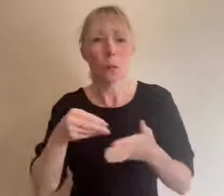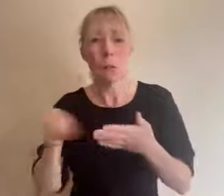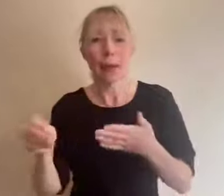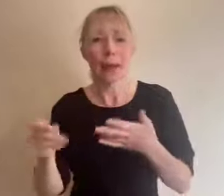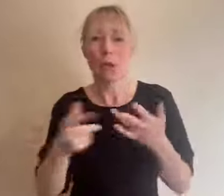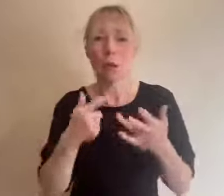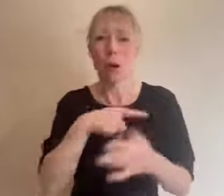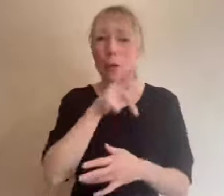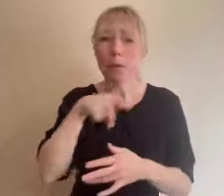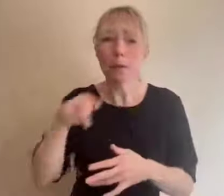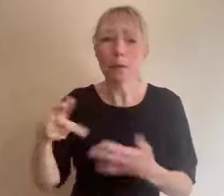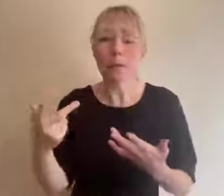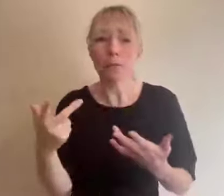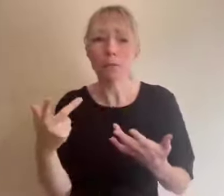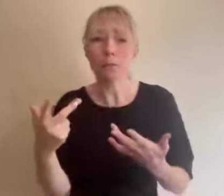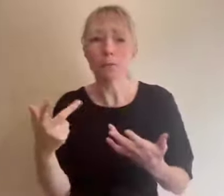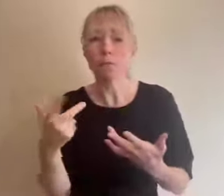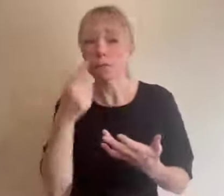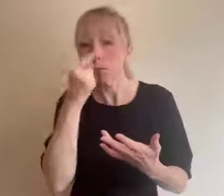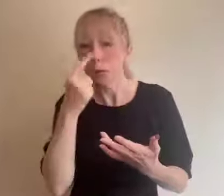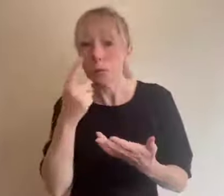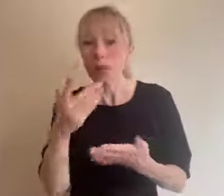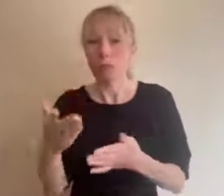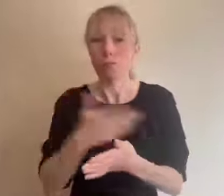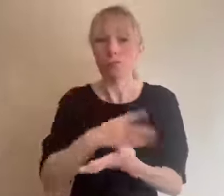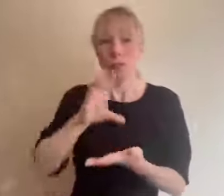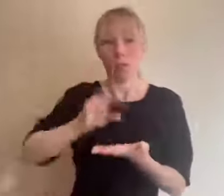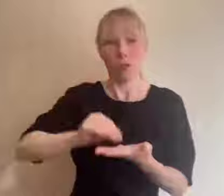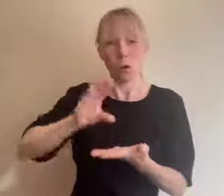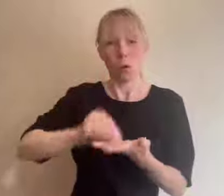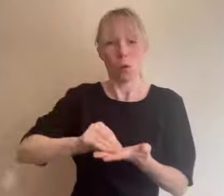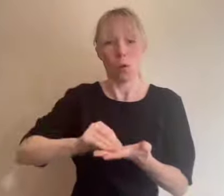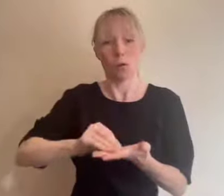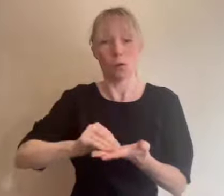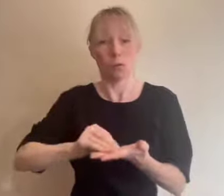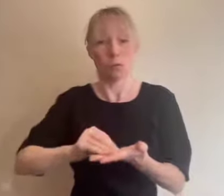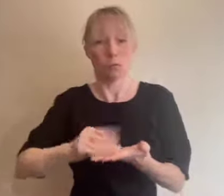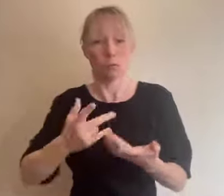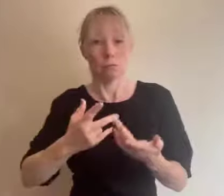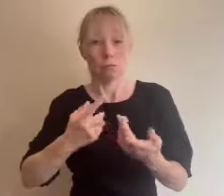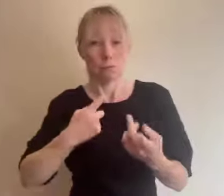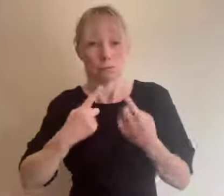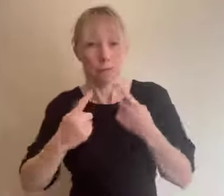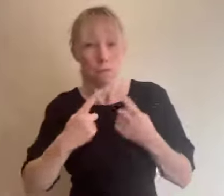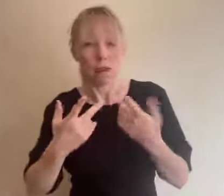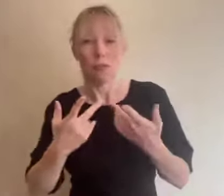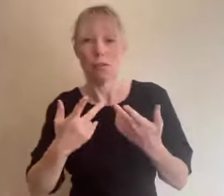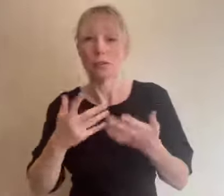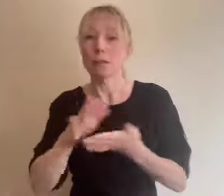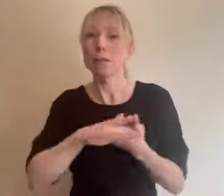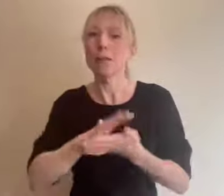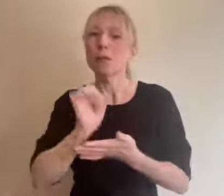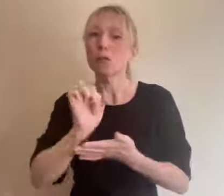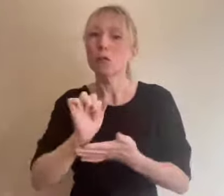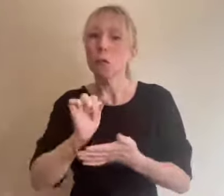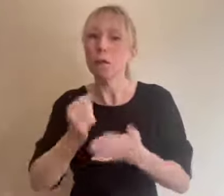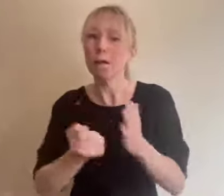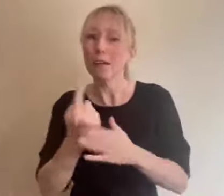you can pre-record material which helps make your event more accessible because you know what's coming before the event begins